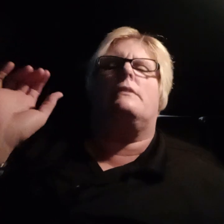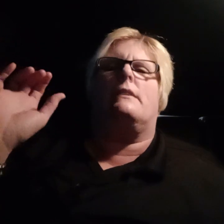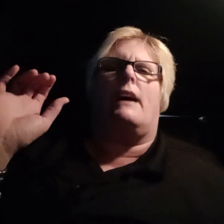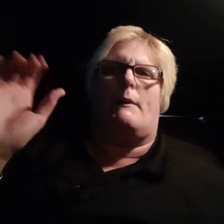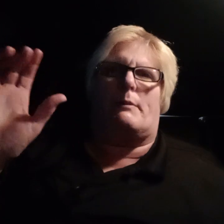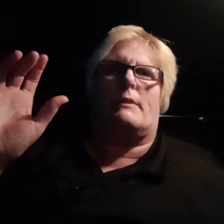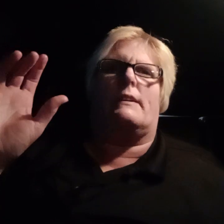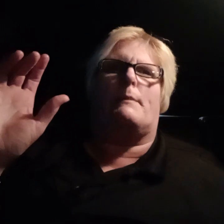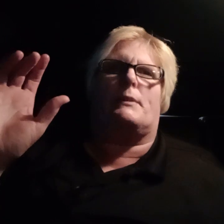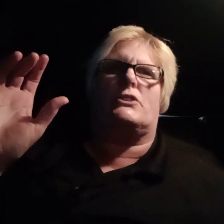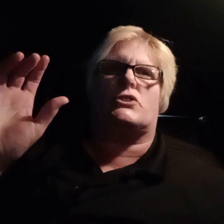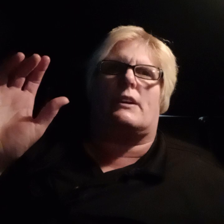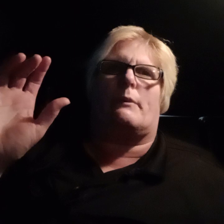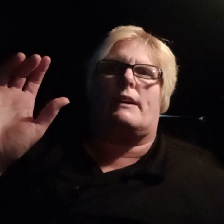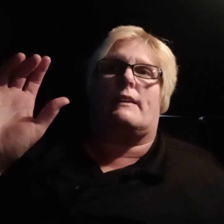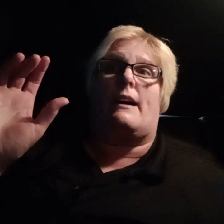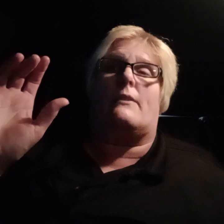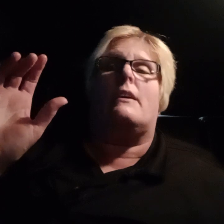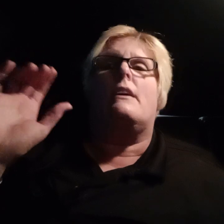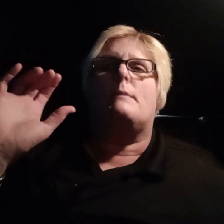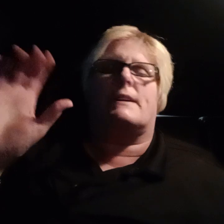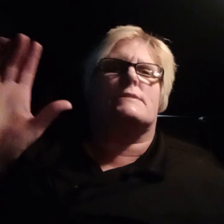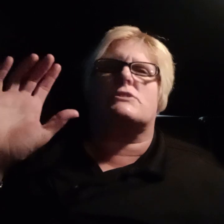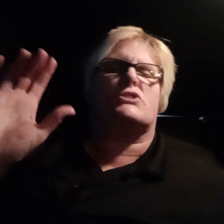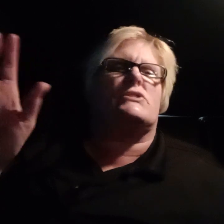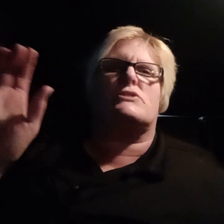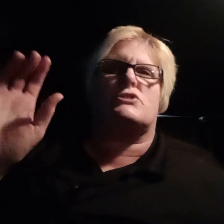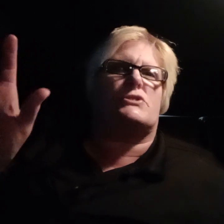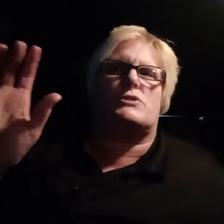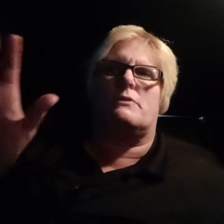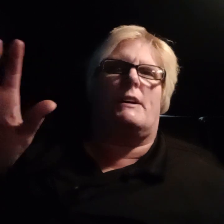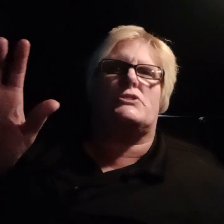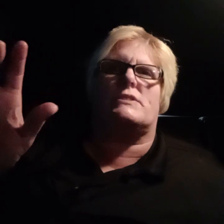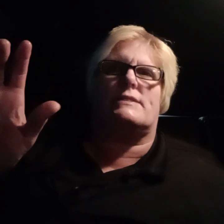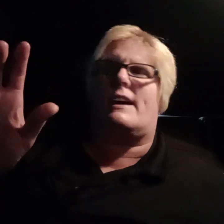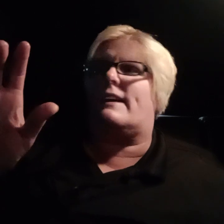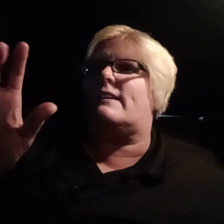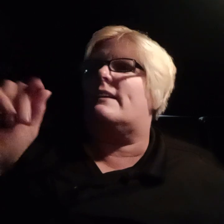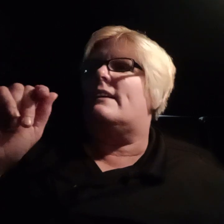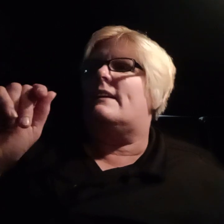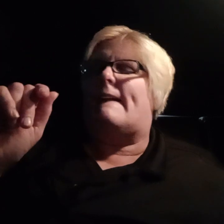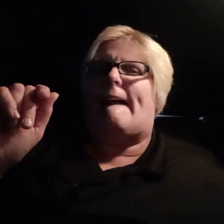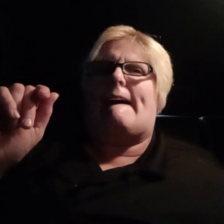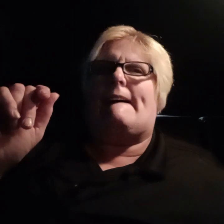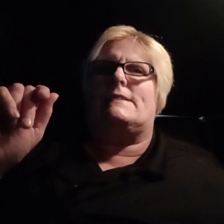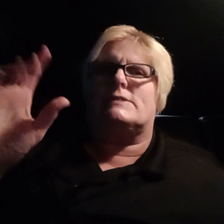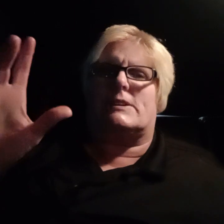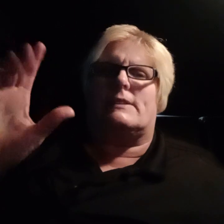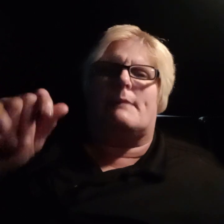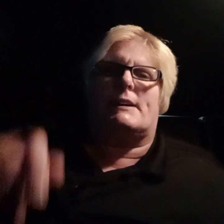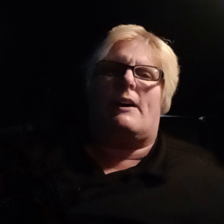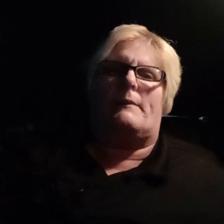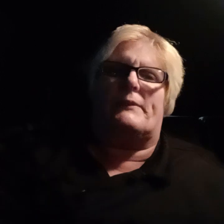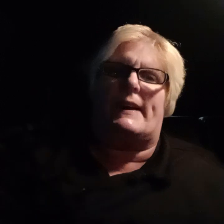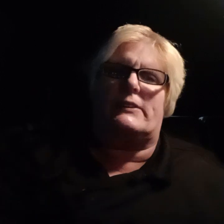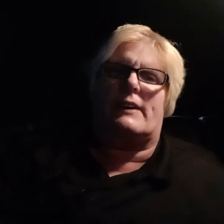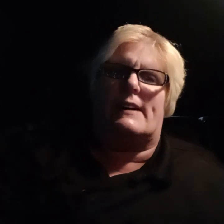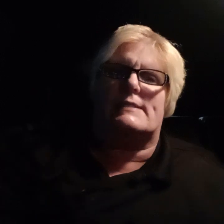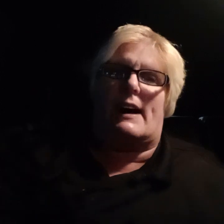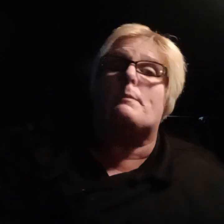I would really appreciate it right now. Because it's just too much to take. So, let me know. Thank you, guys. I